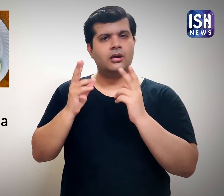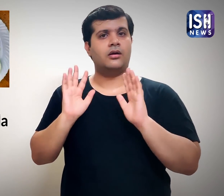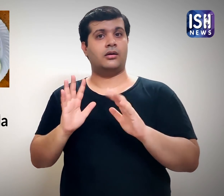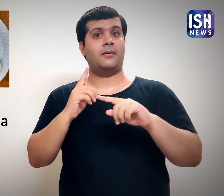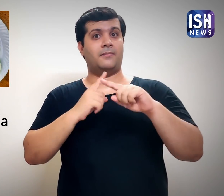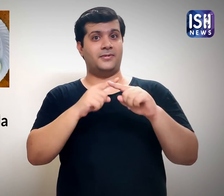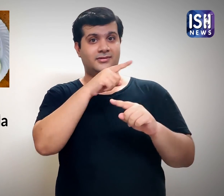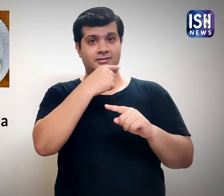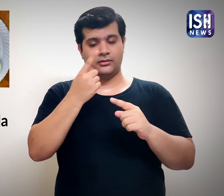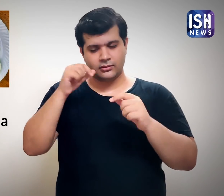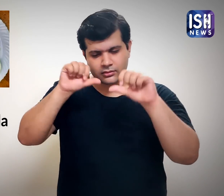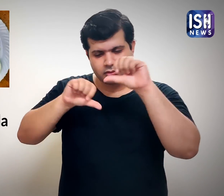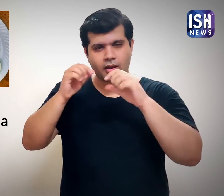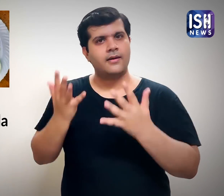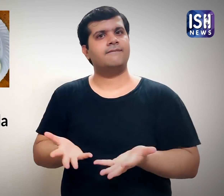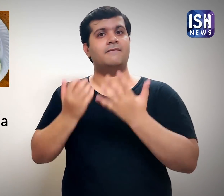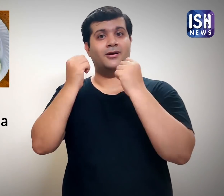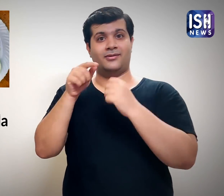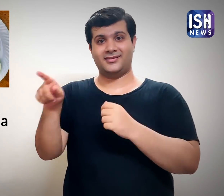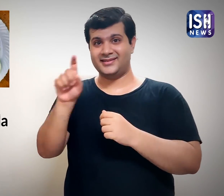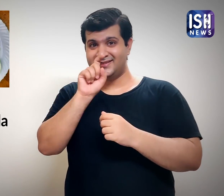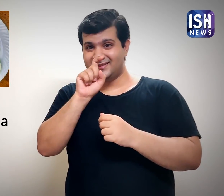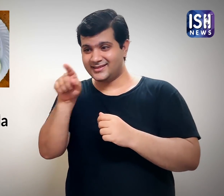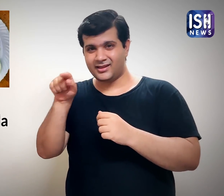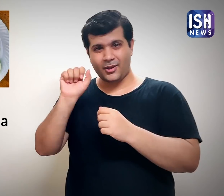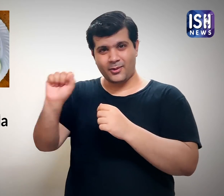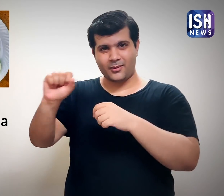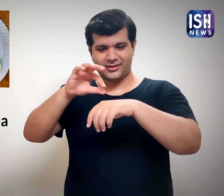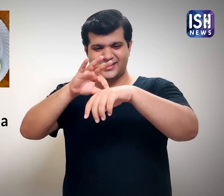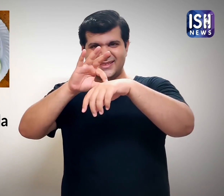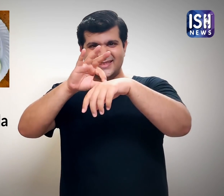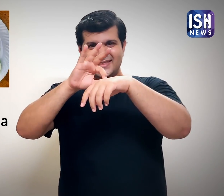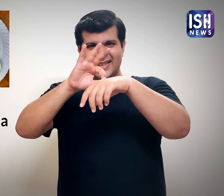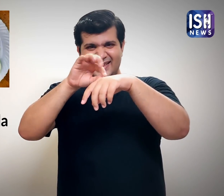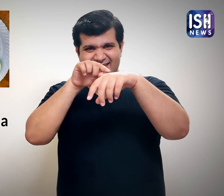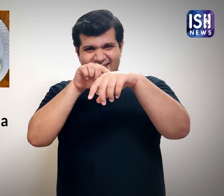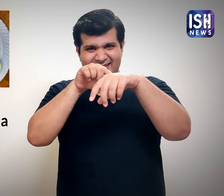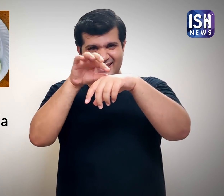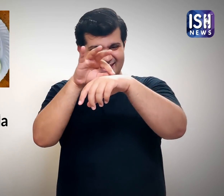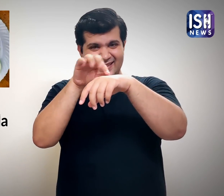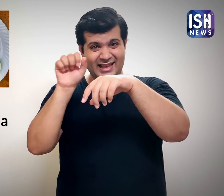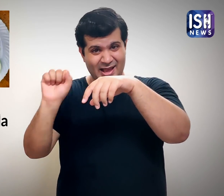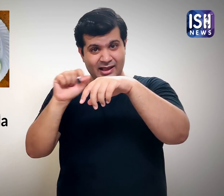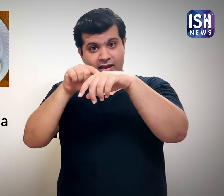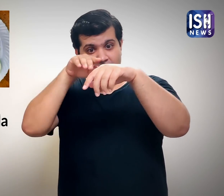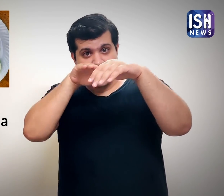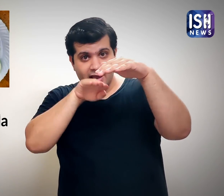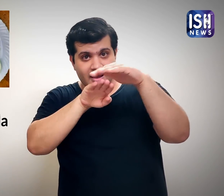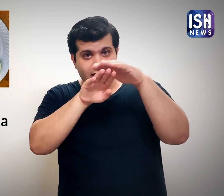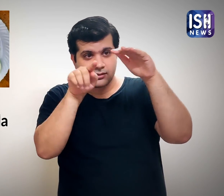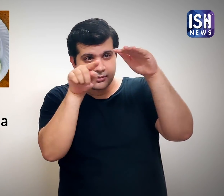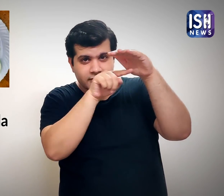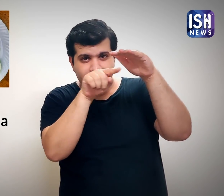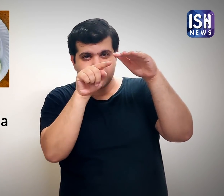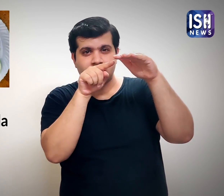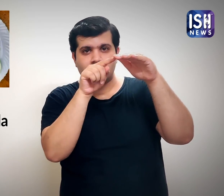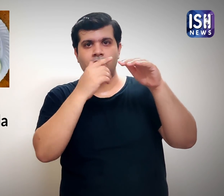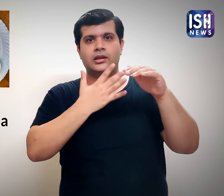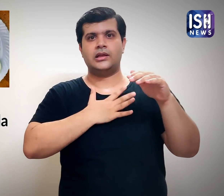by the University. 7. They even saw a green pigment deposit between the skin of the hens, which was the reason for the green